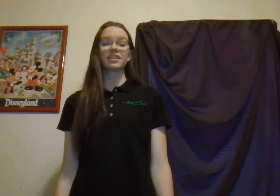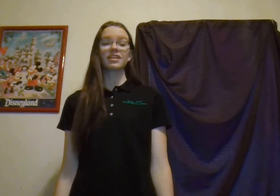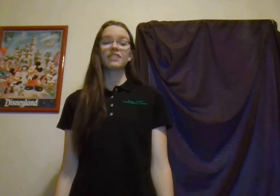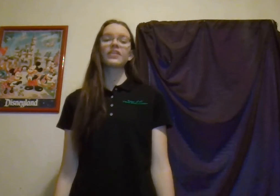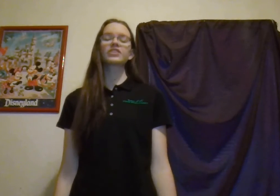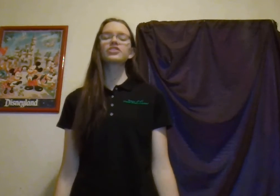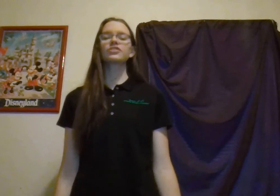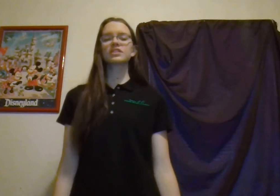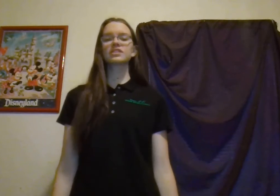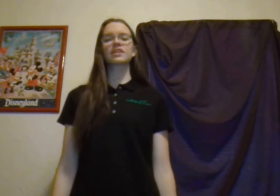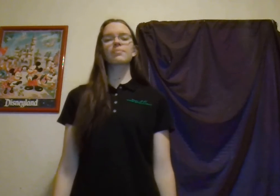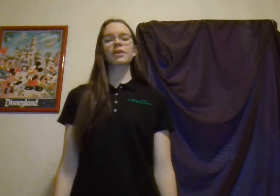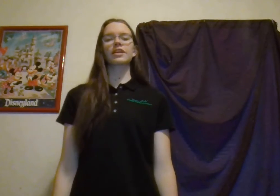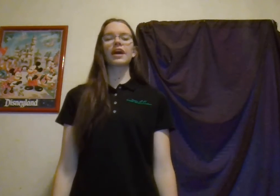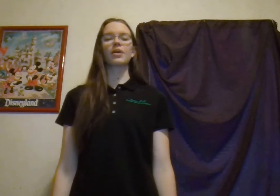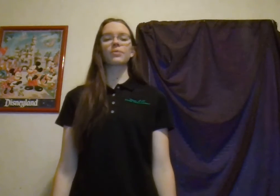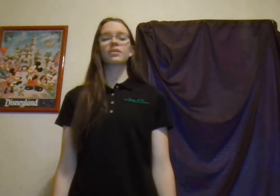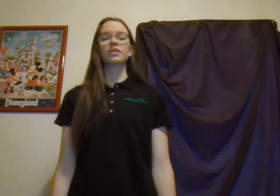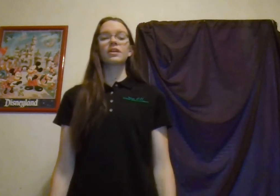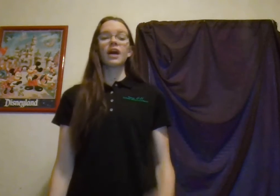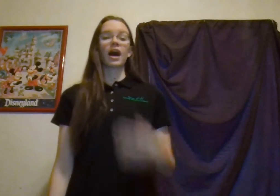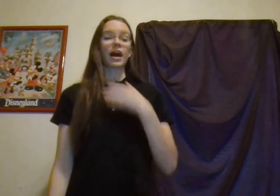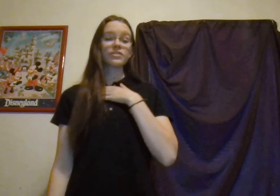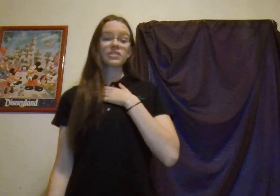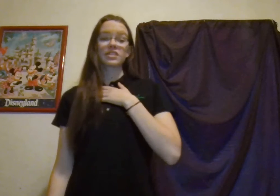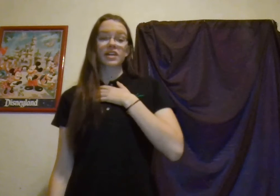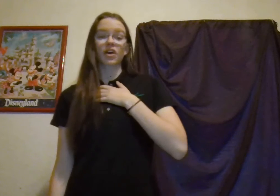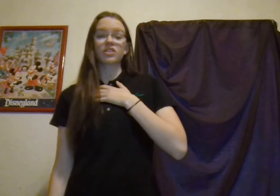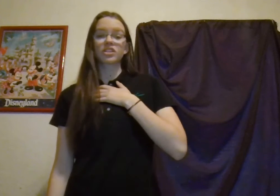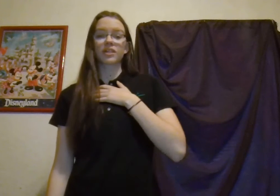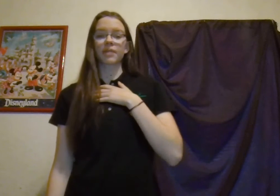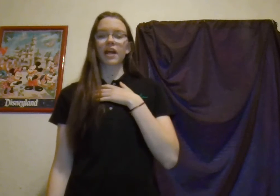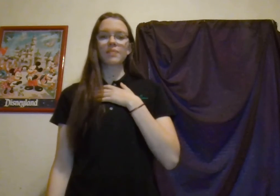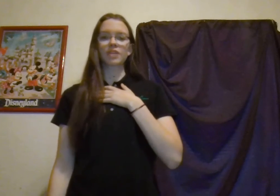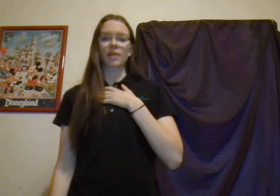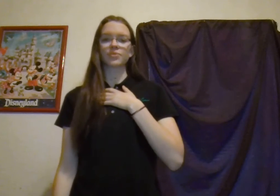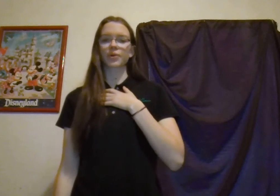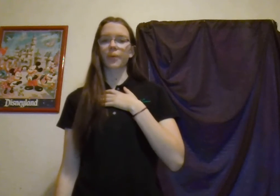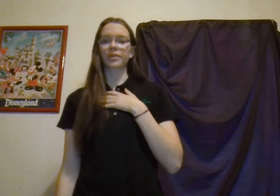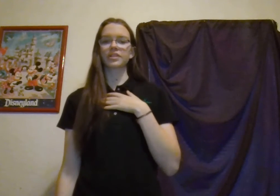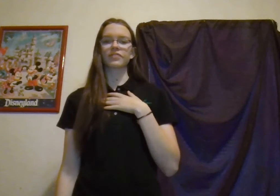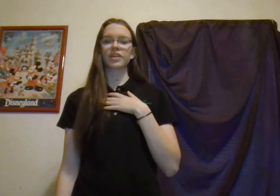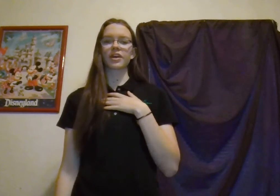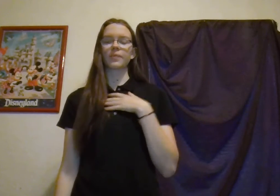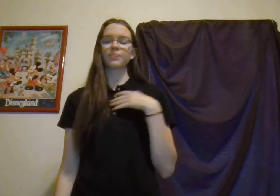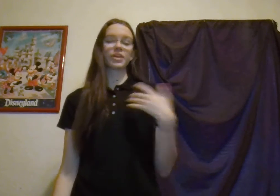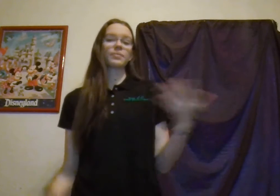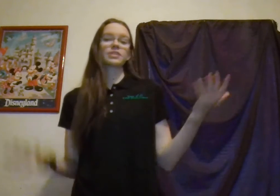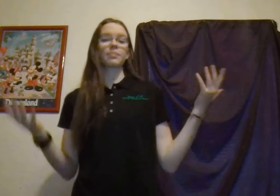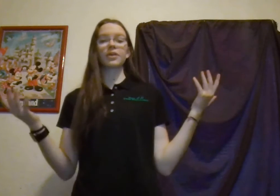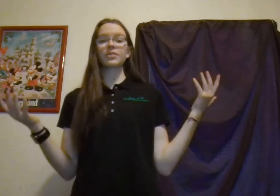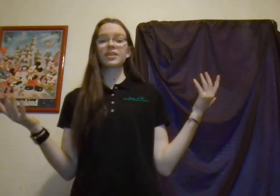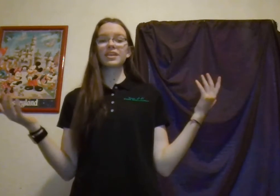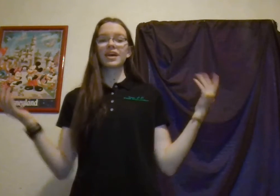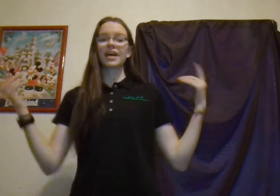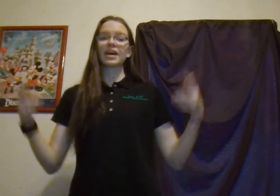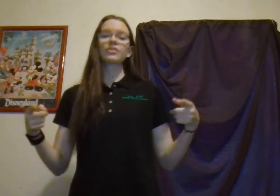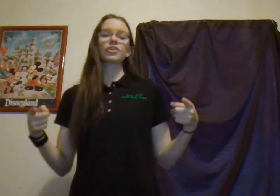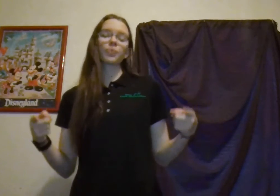In fact, you're using STEM right now. I used the technology of my laptop to record this video. It was uploaded and now you're